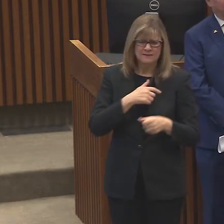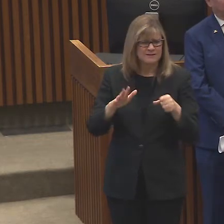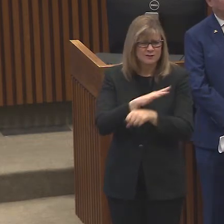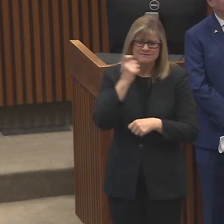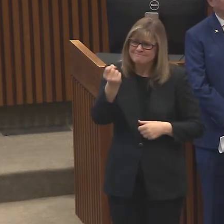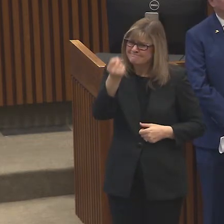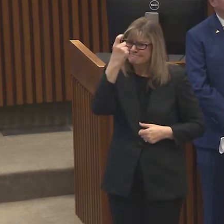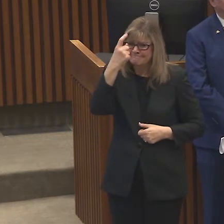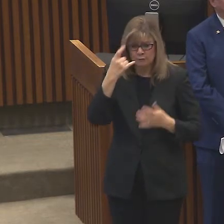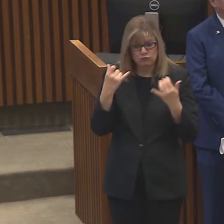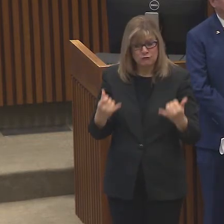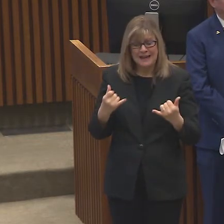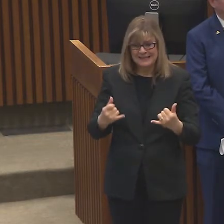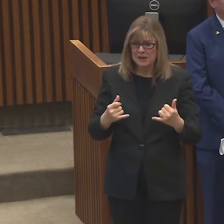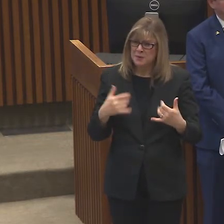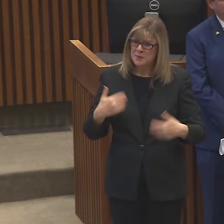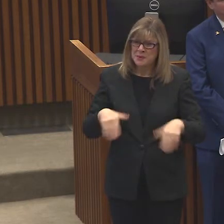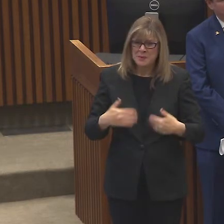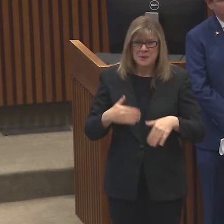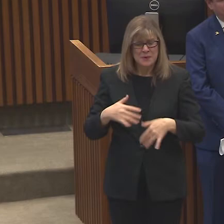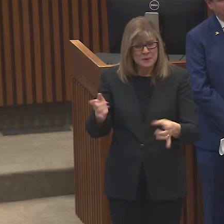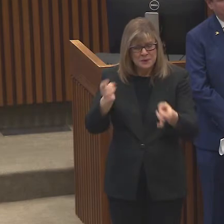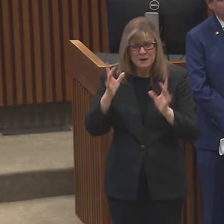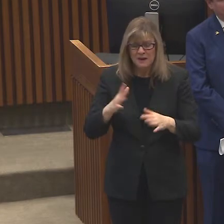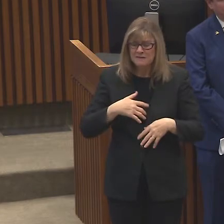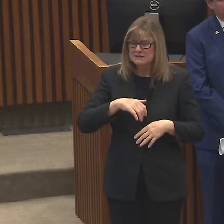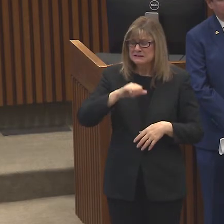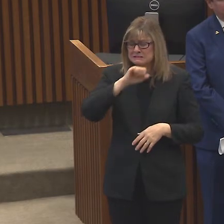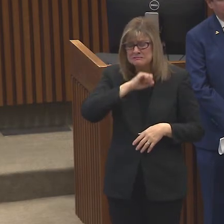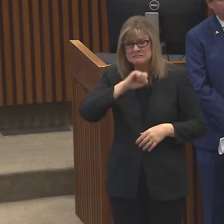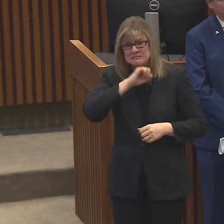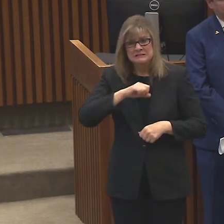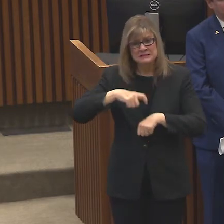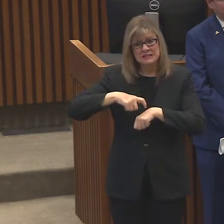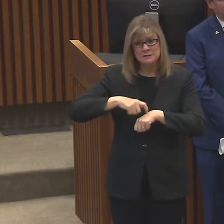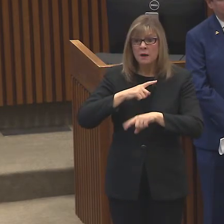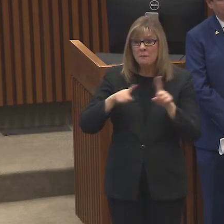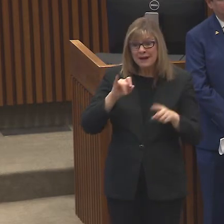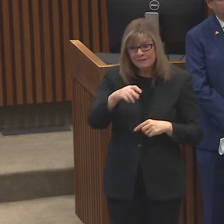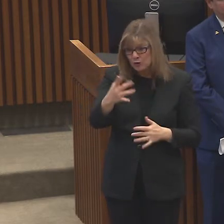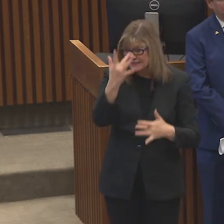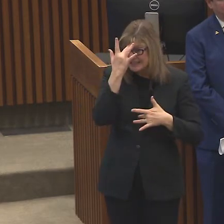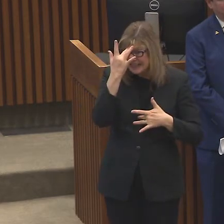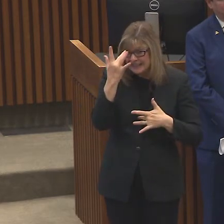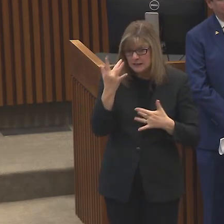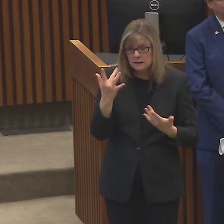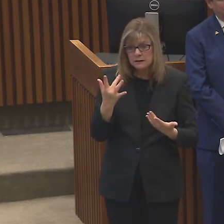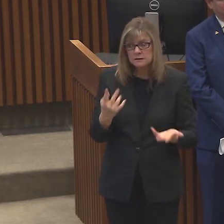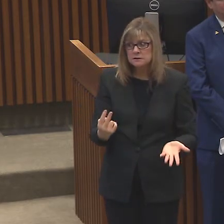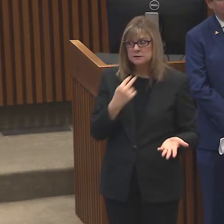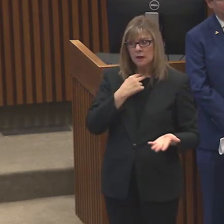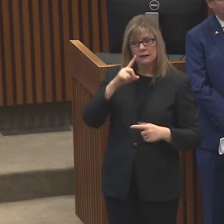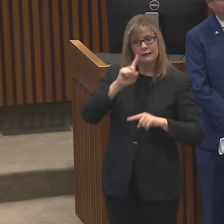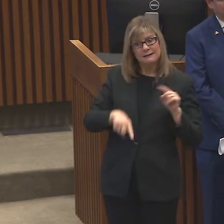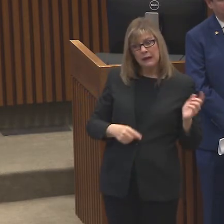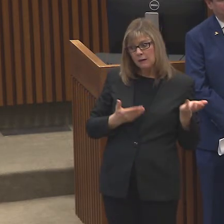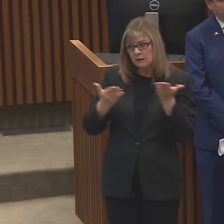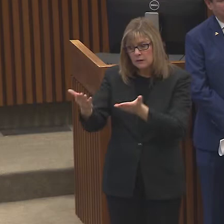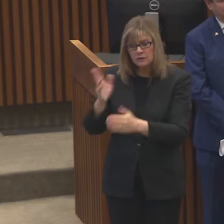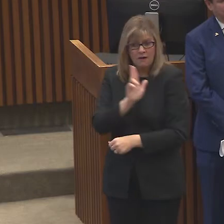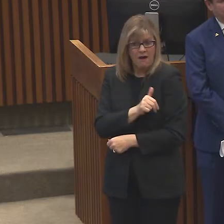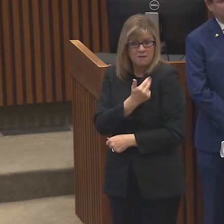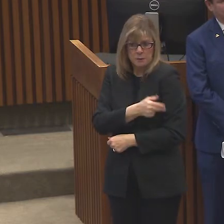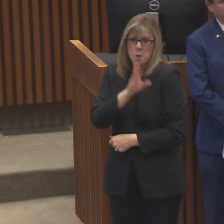incredibly hard times. But if you're sick and we can't treat you in the hospitals, we will really be in trouble.